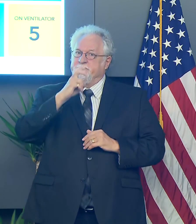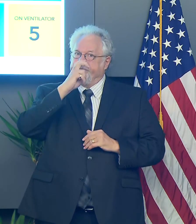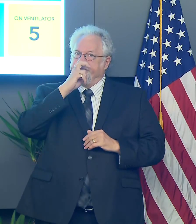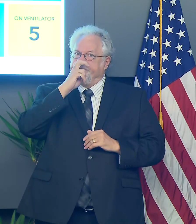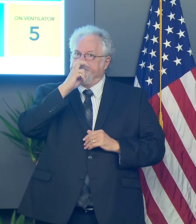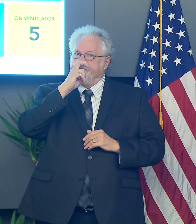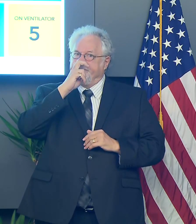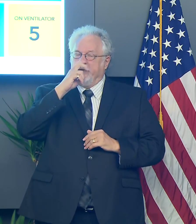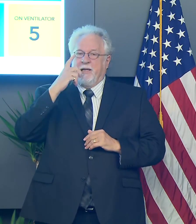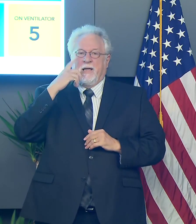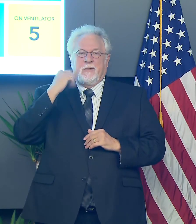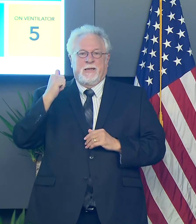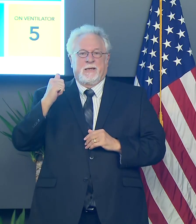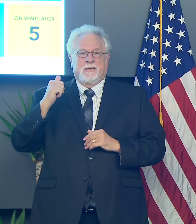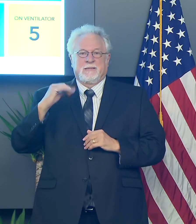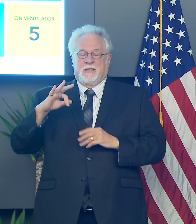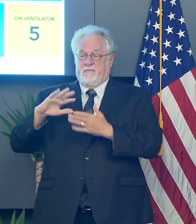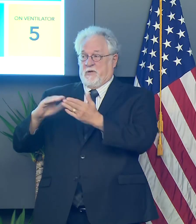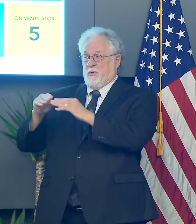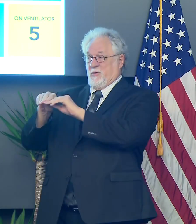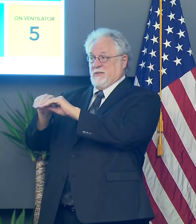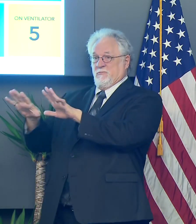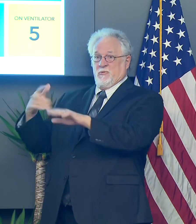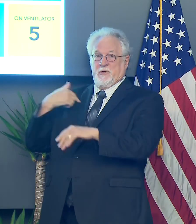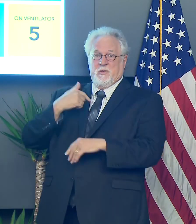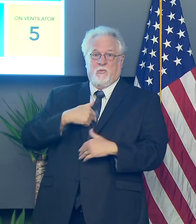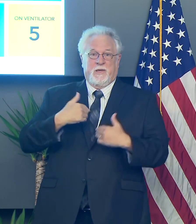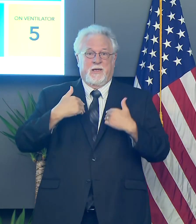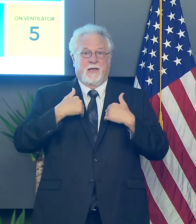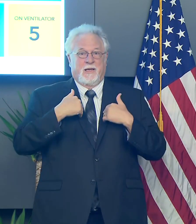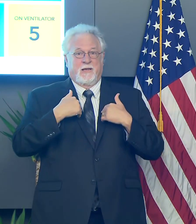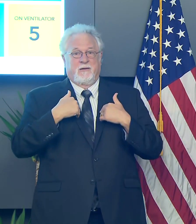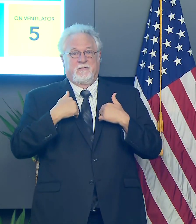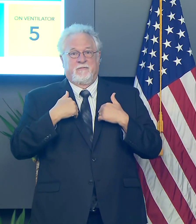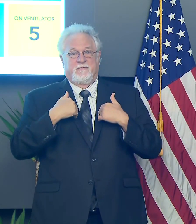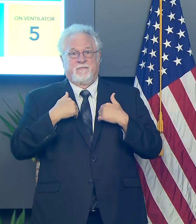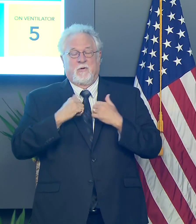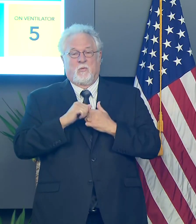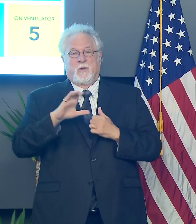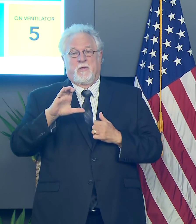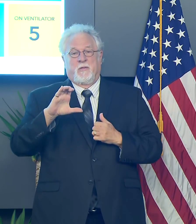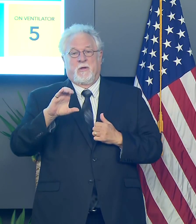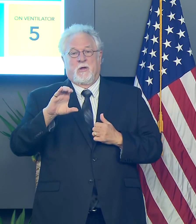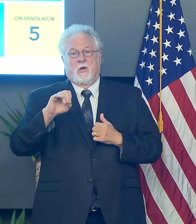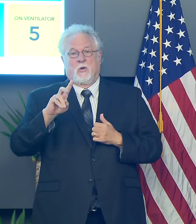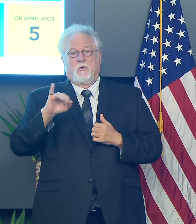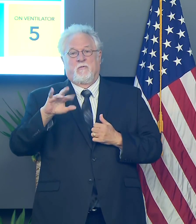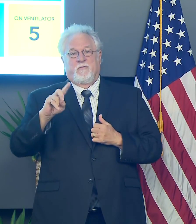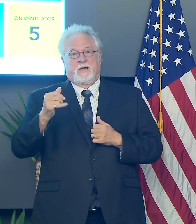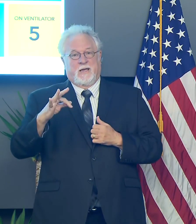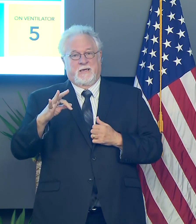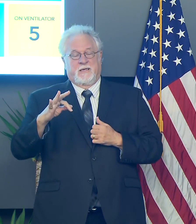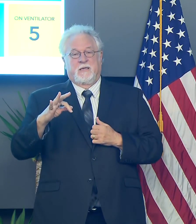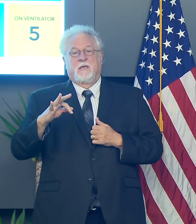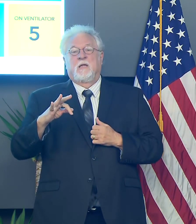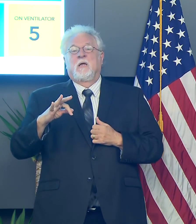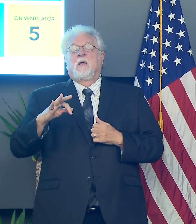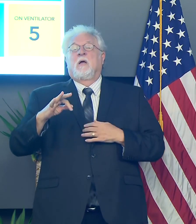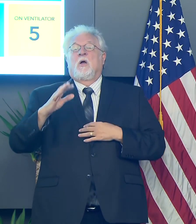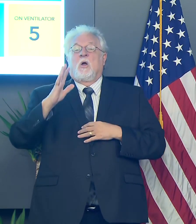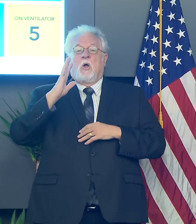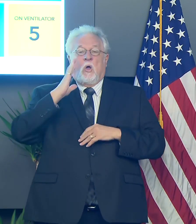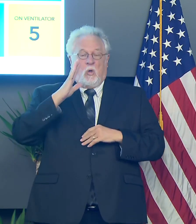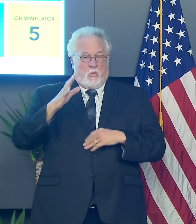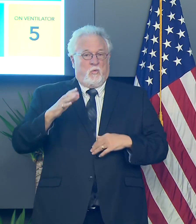because of the amount of, of community spread that we have with COVID-19. Um, and it's going to be some time before these